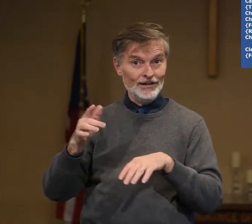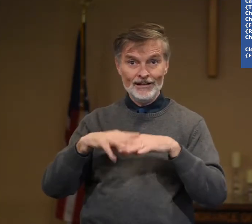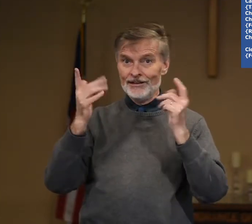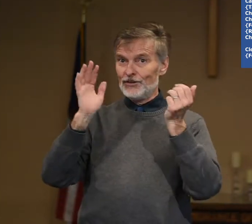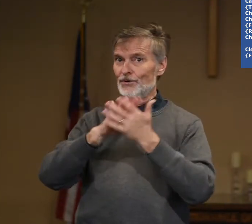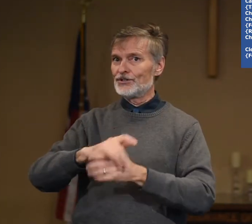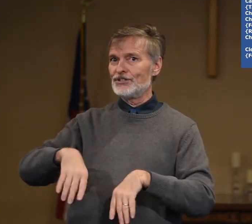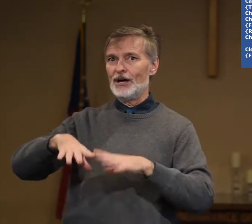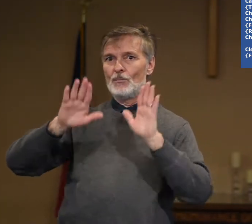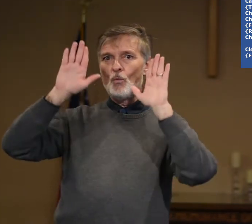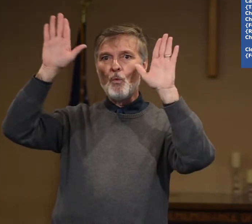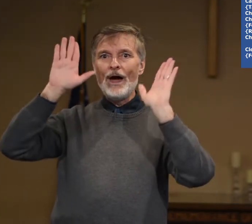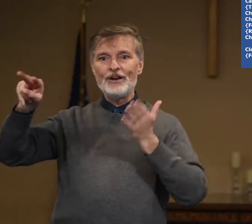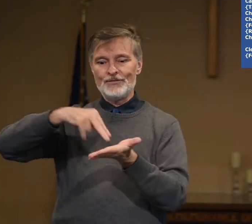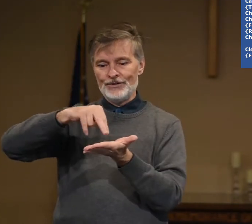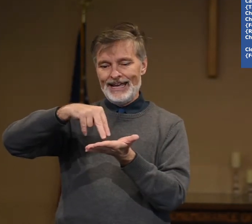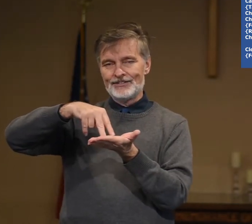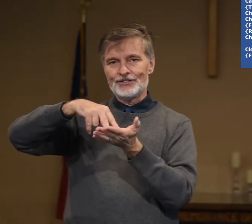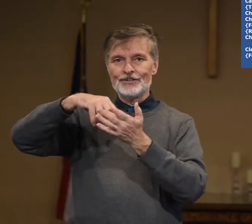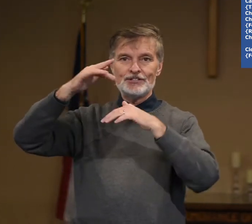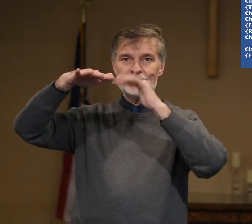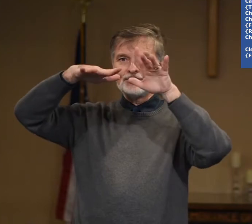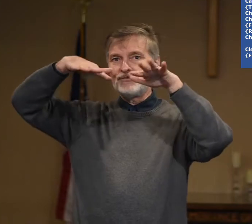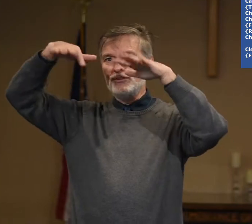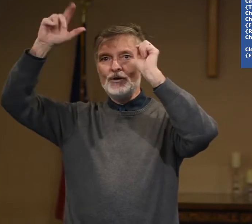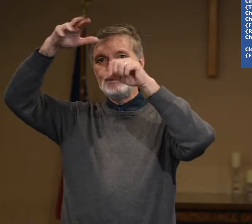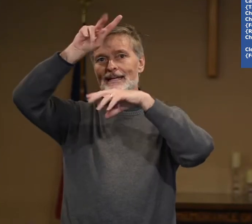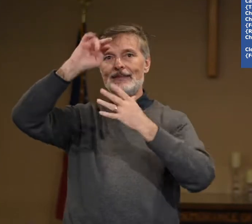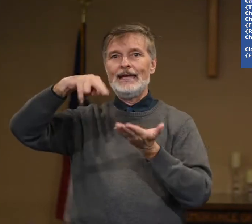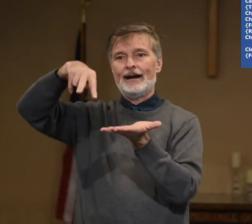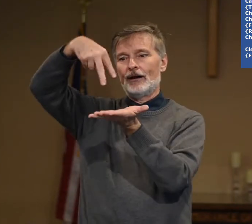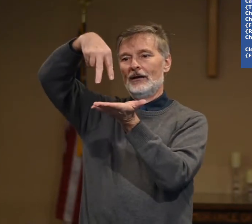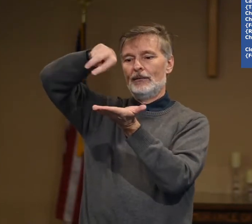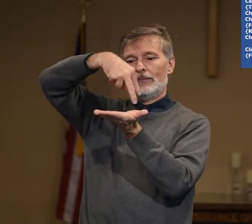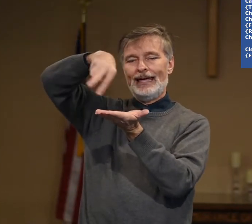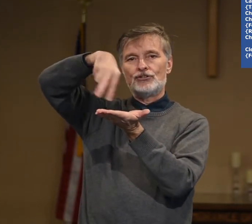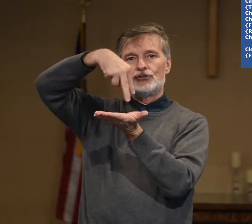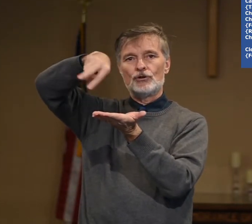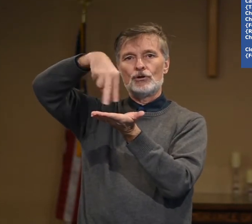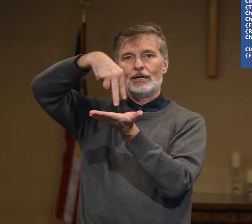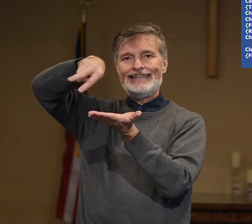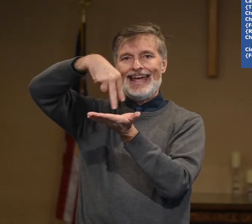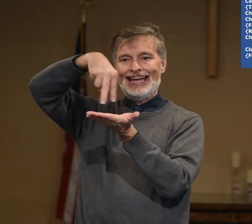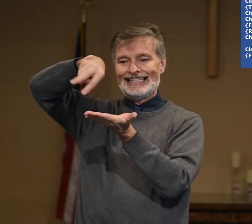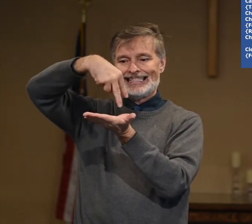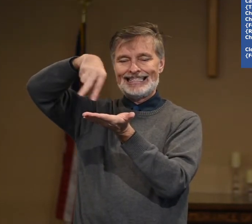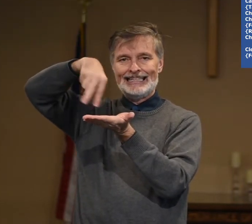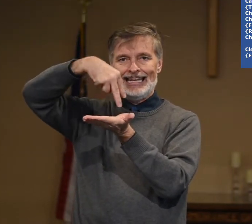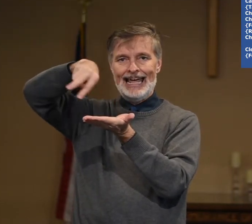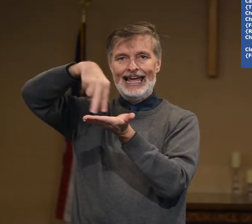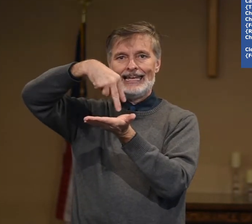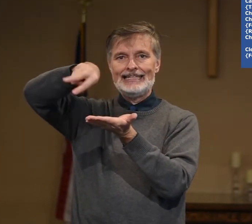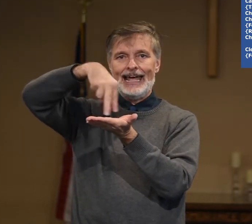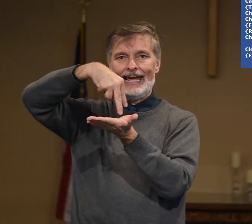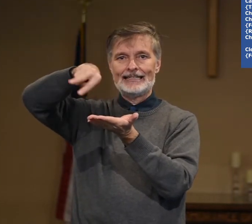You're some wonderful dancer that's just floating in the air, but that's your dance, dance.